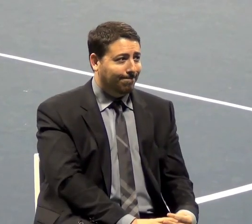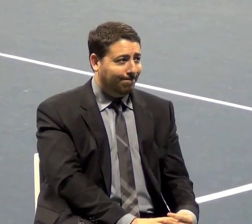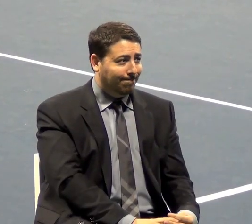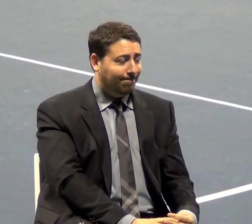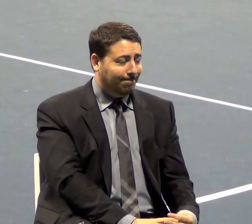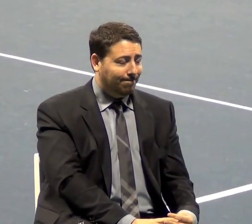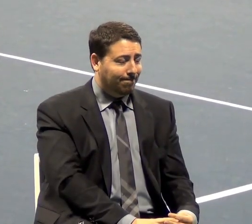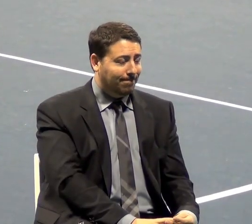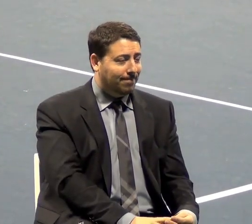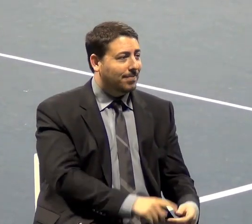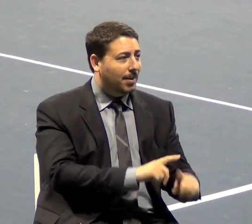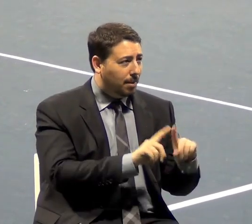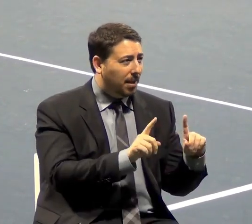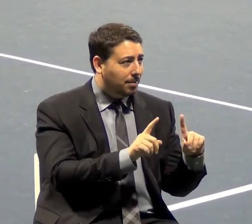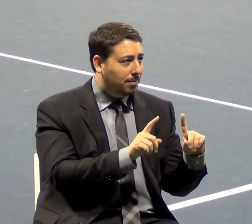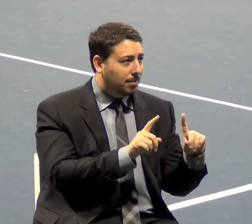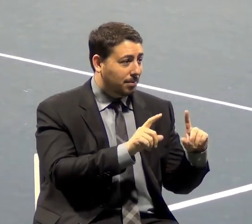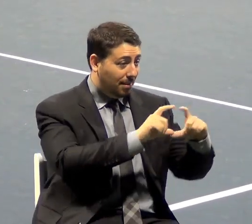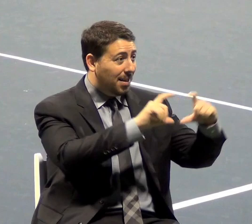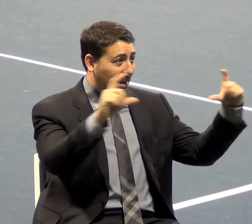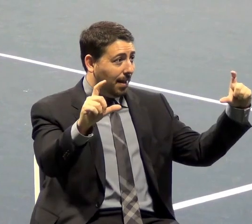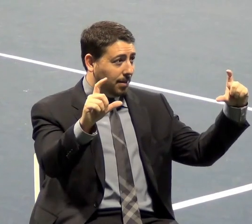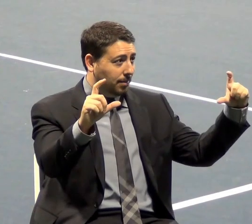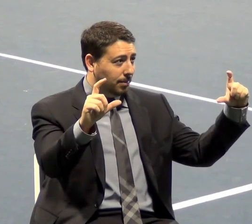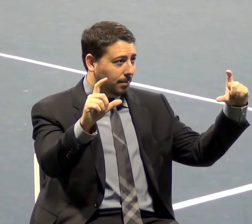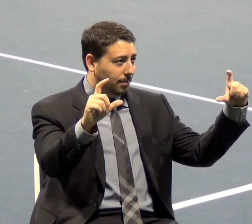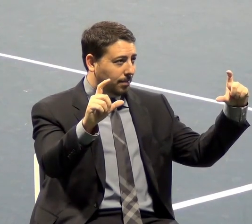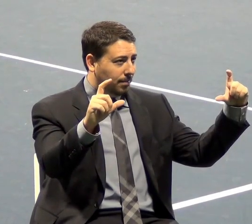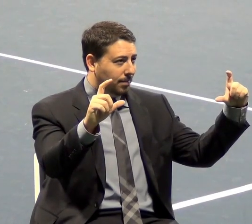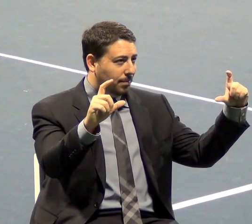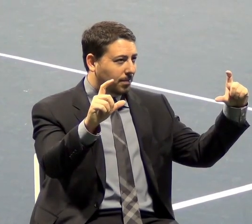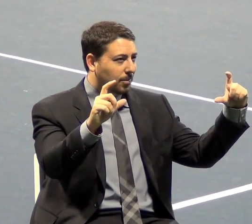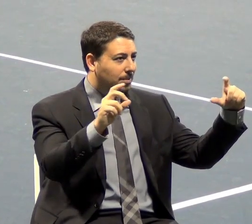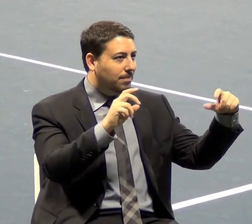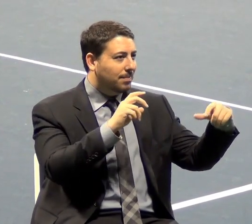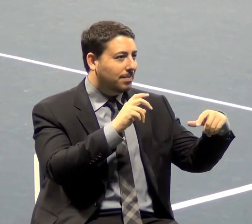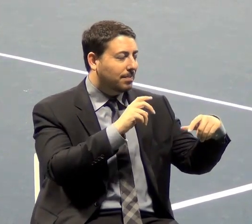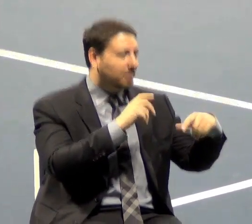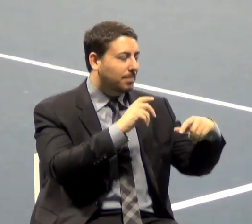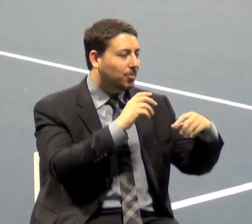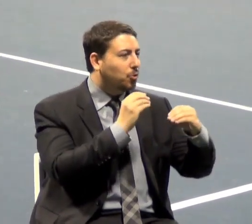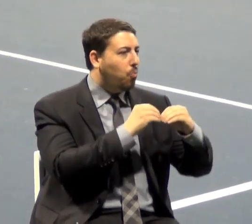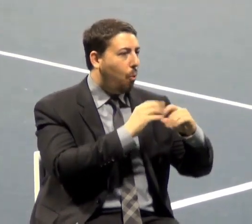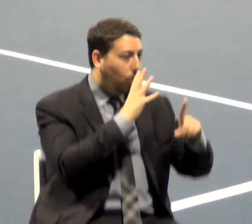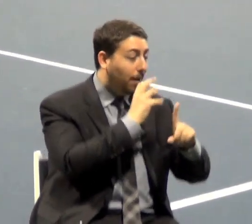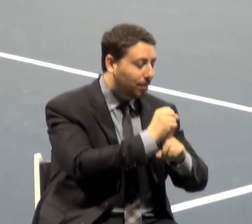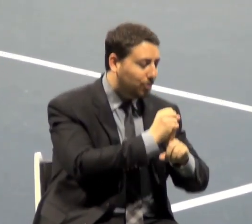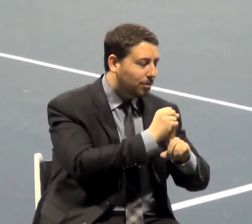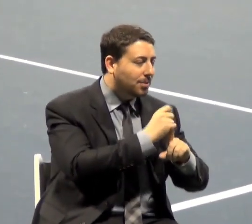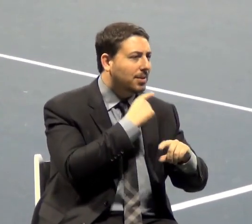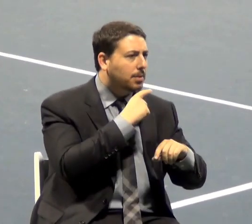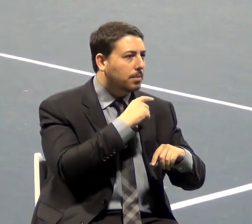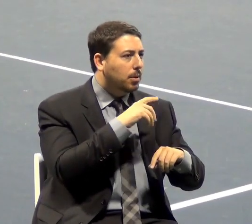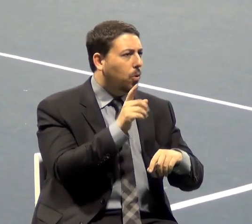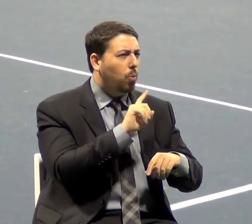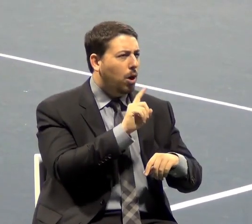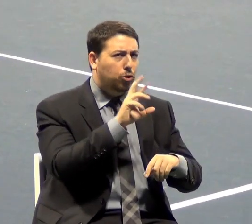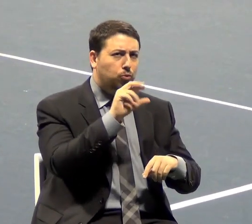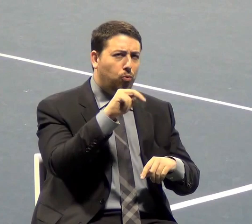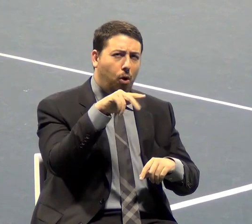But the headline actually was a little bit more catching. The headline said, where's Ron Paul? What do we